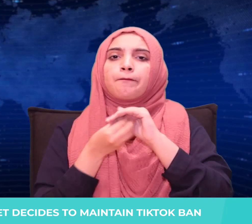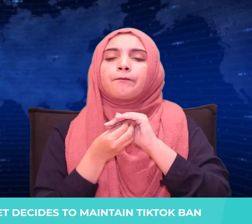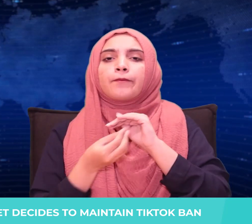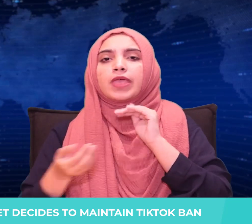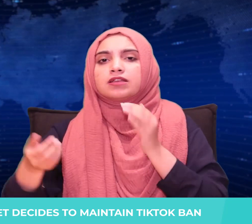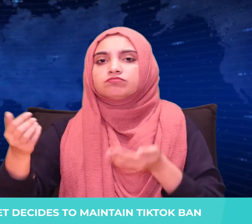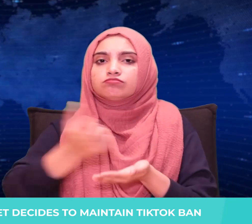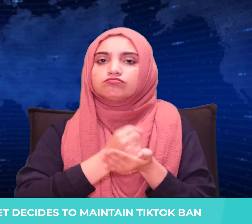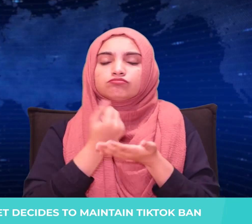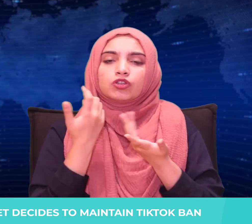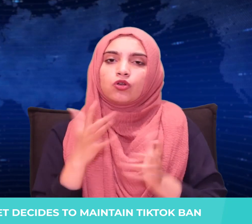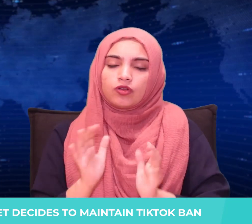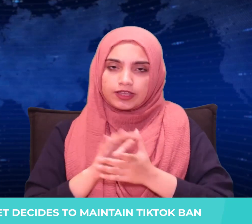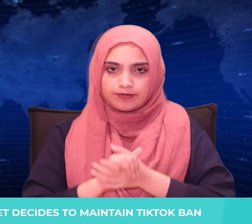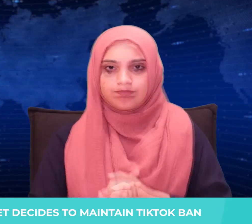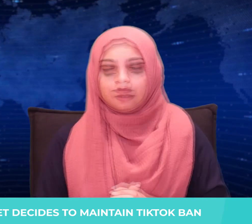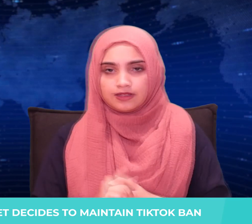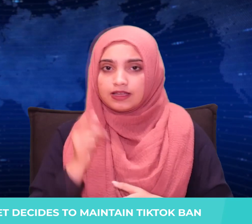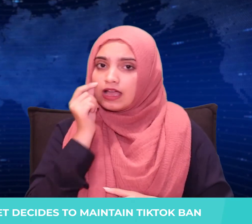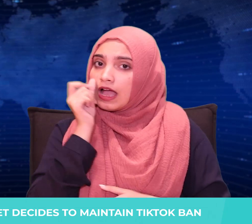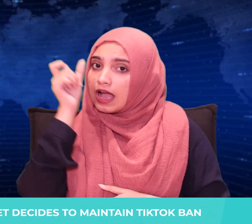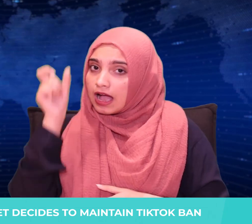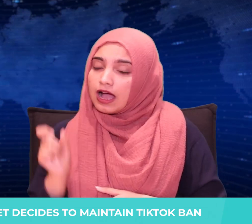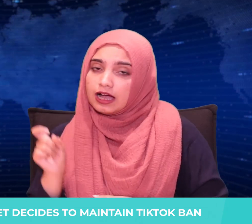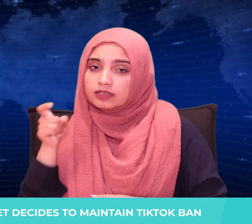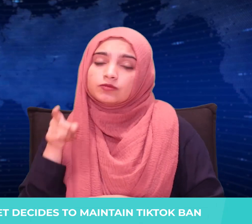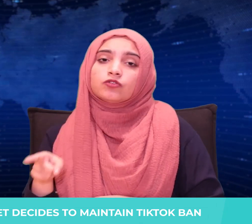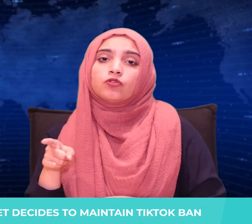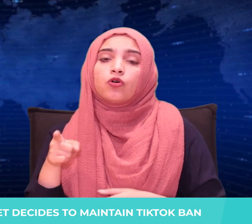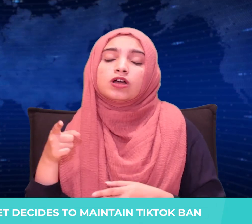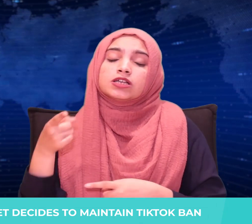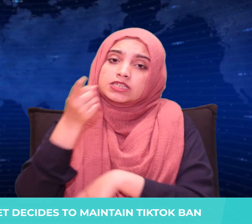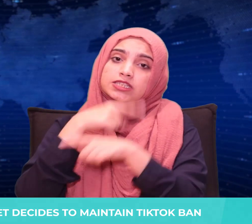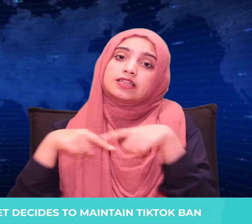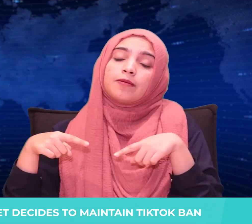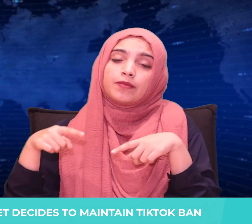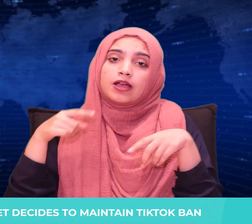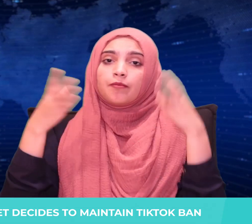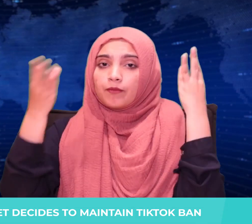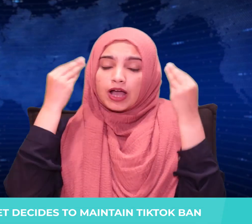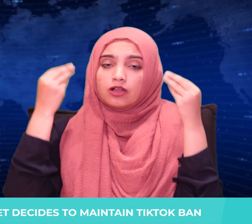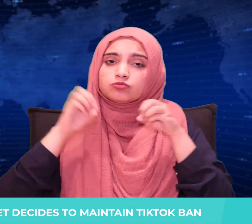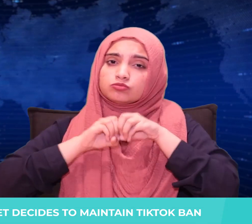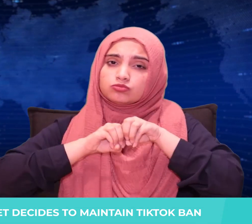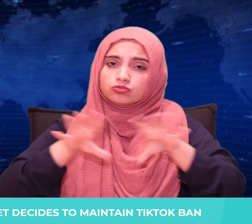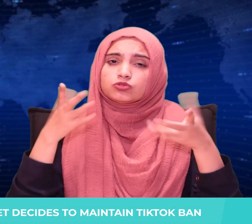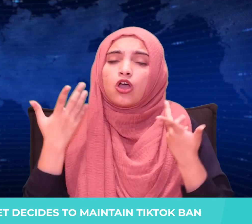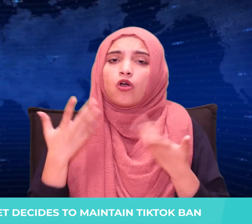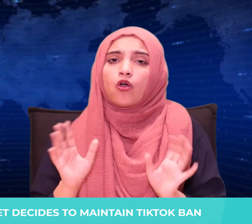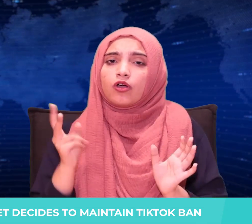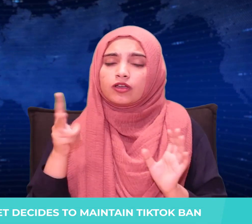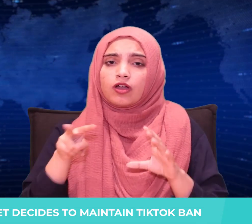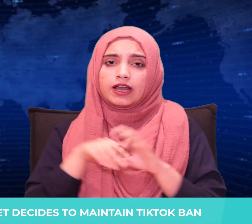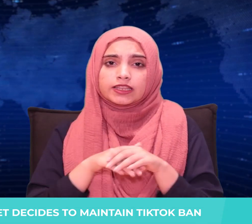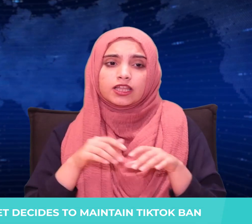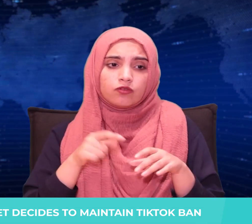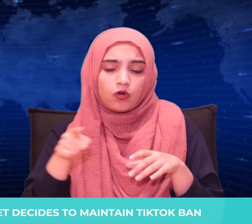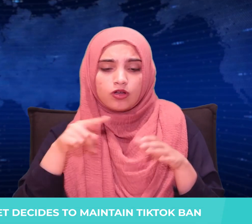other AT&T employees. Fahad gave all the information obtained from AT&T employees